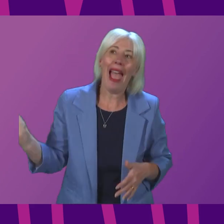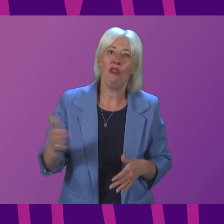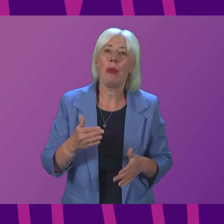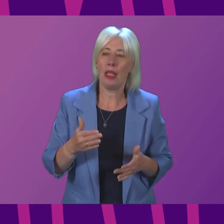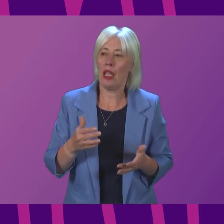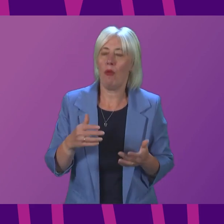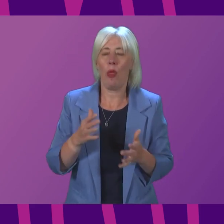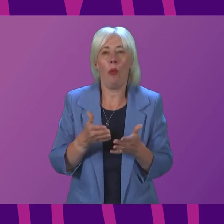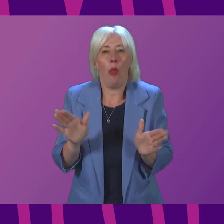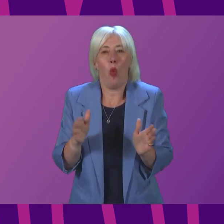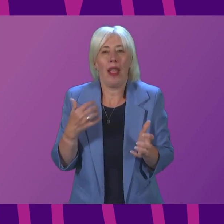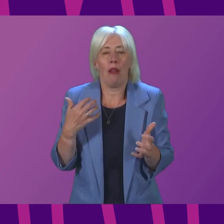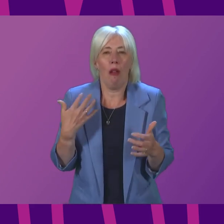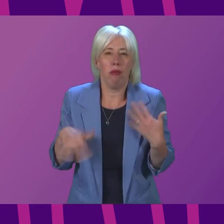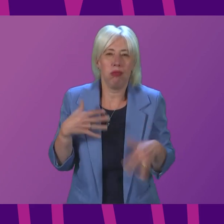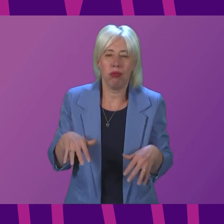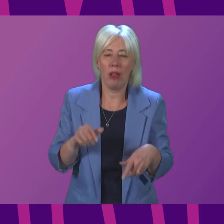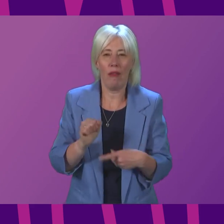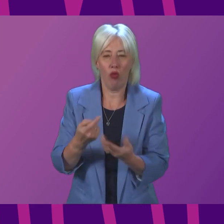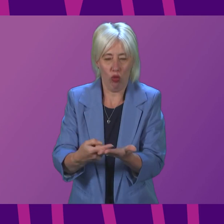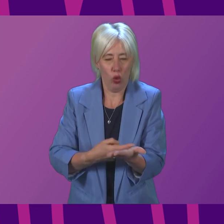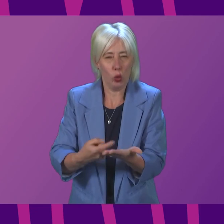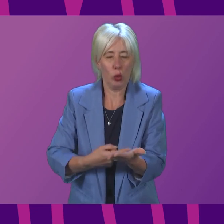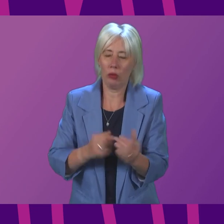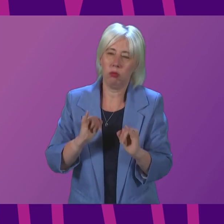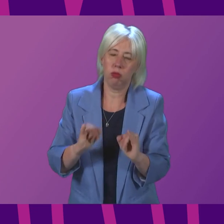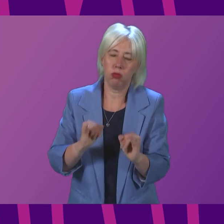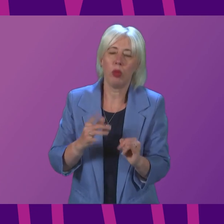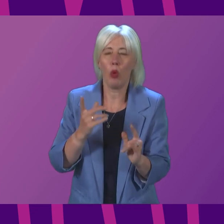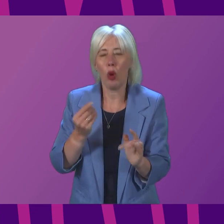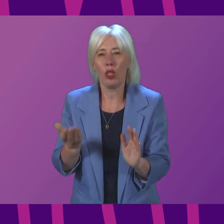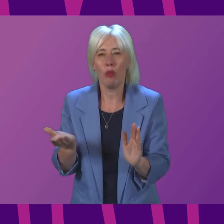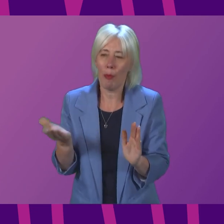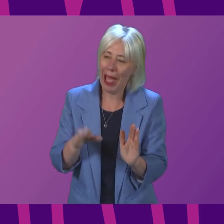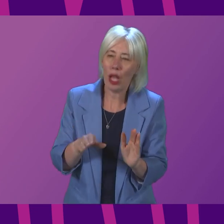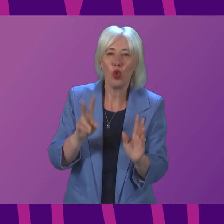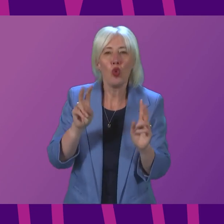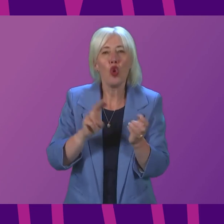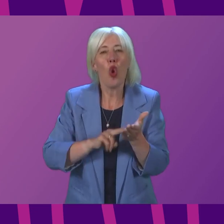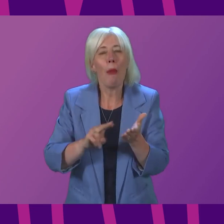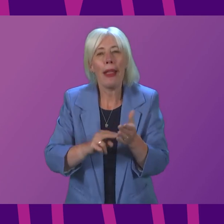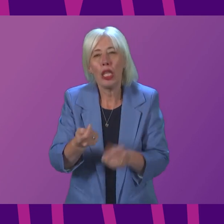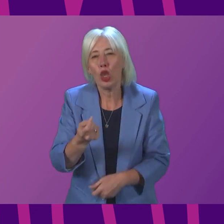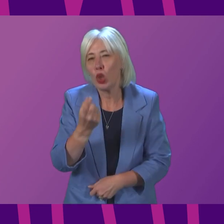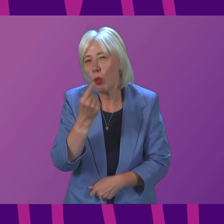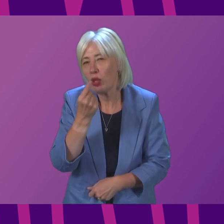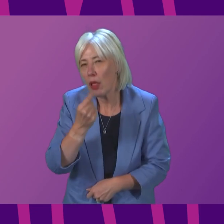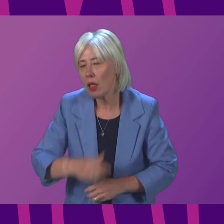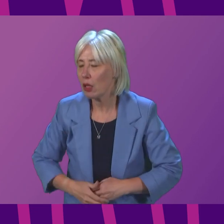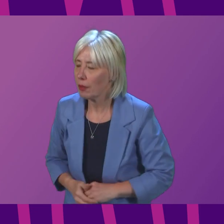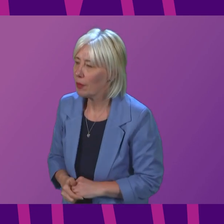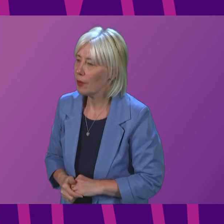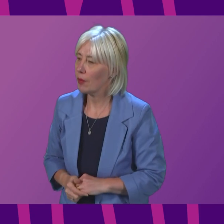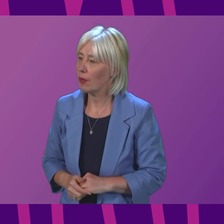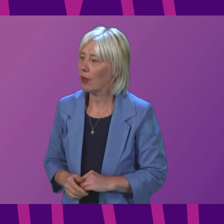given the wider harms of Covid restrictions, that we do get back to normality or continue to get back to normality as soon as we possibly can. Tess